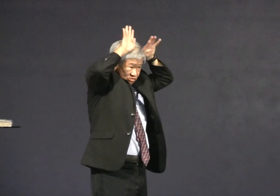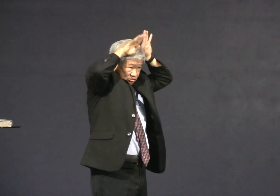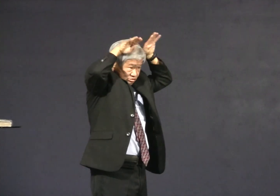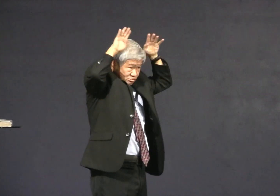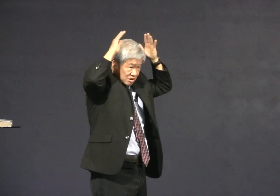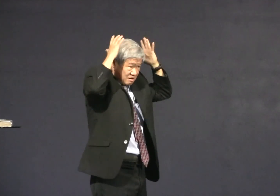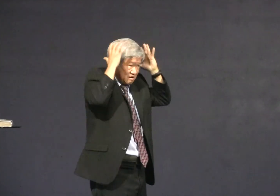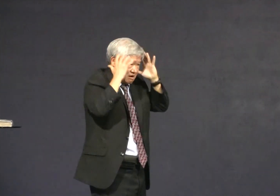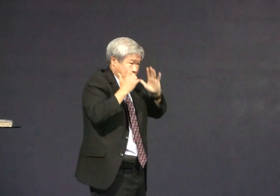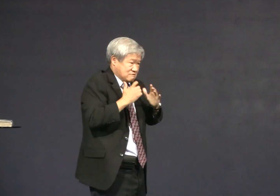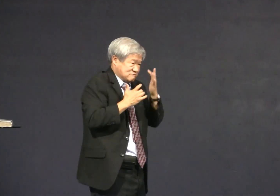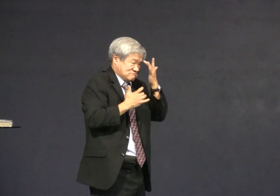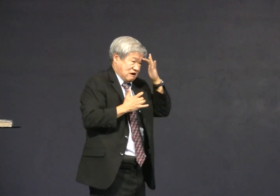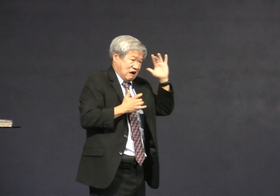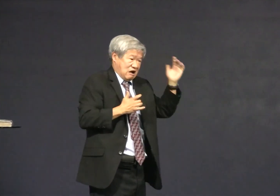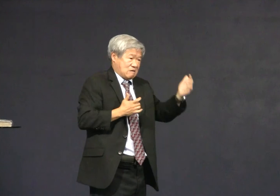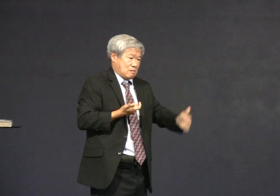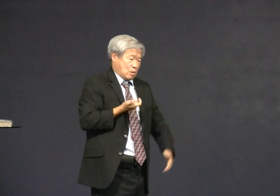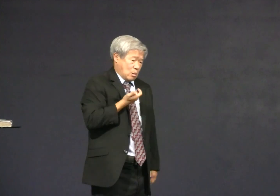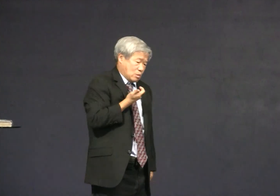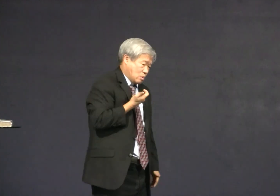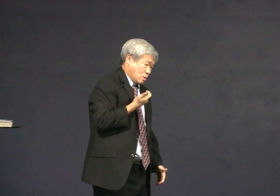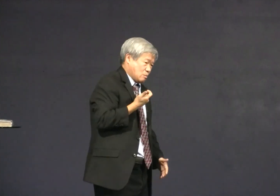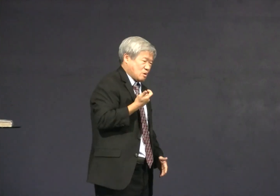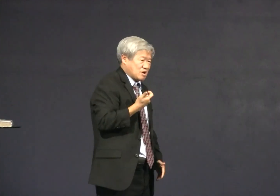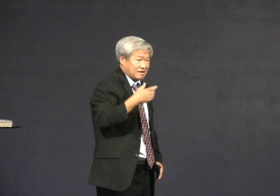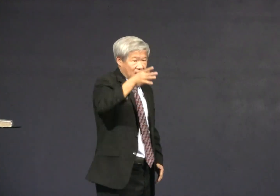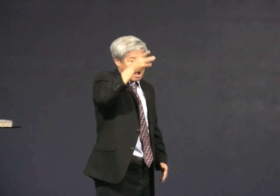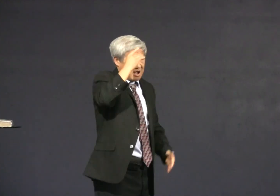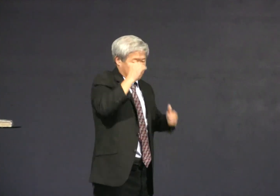Which they changed to man's wisdom.